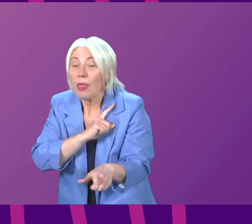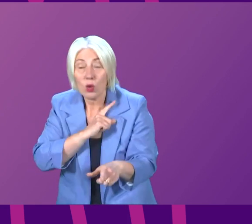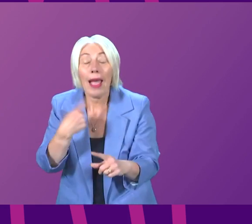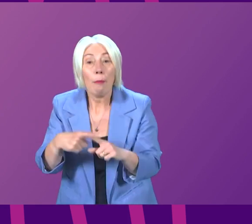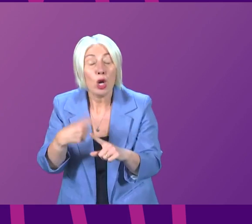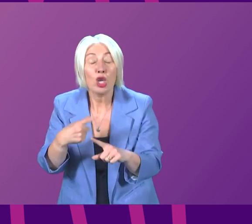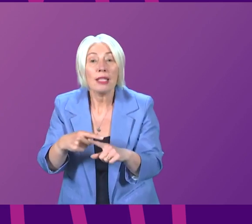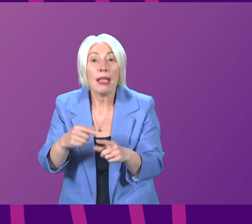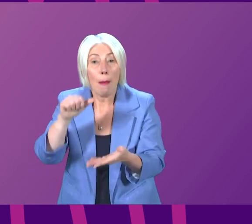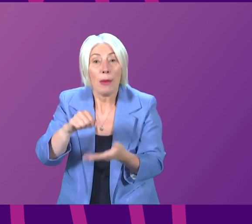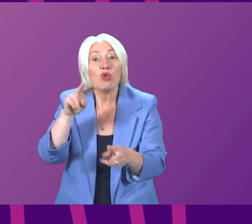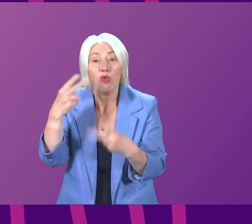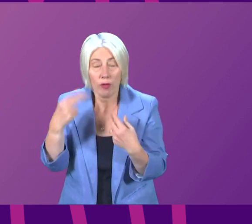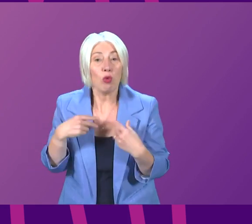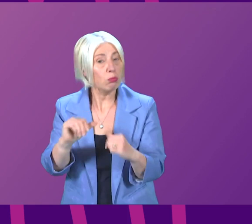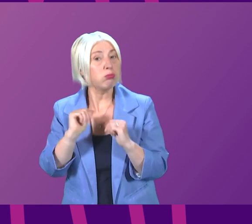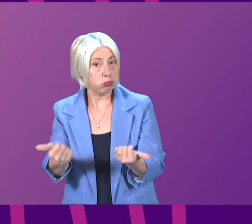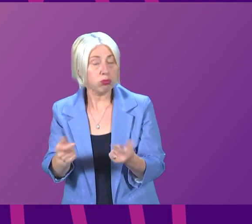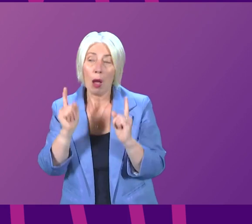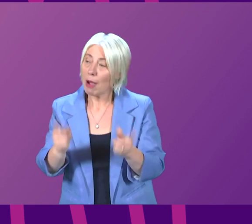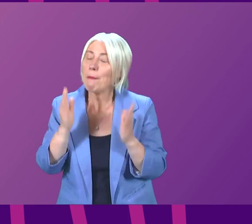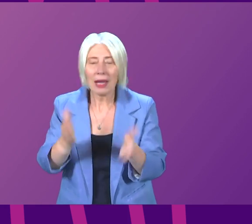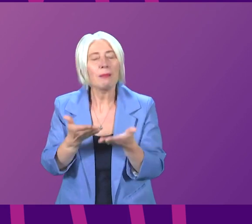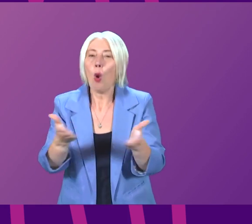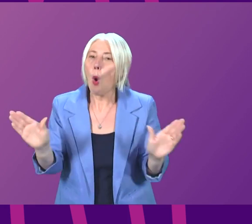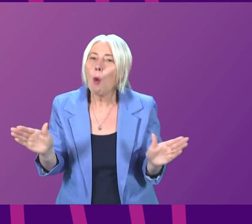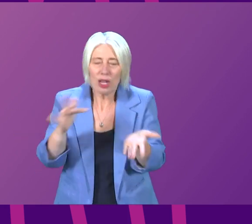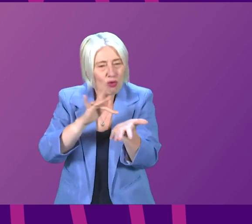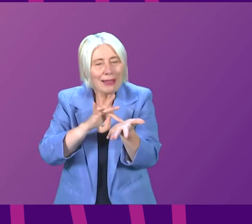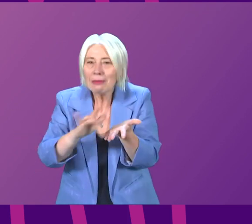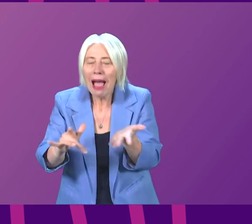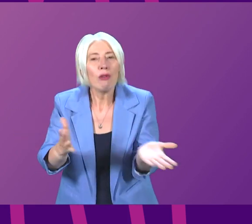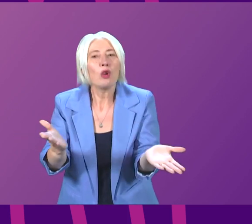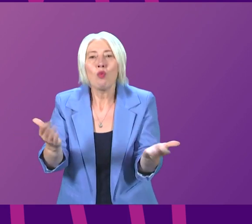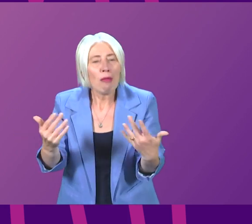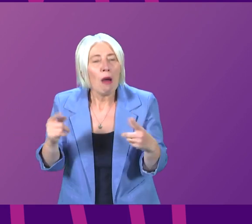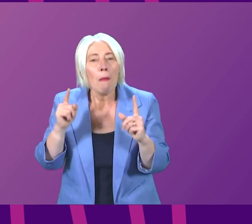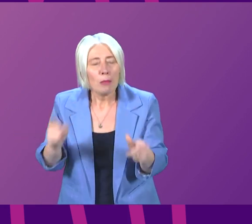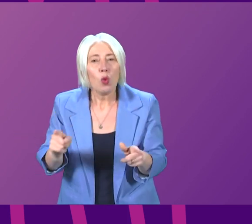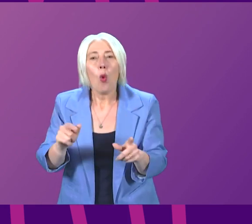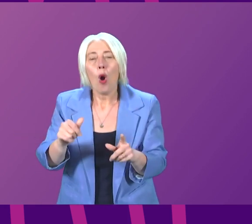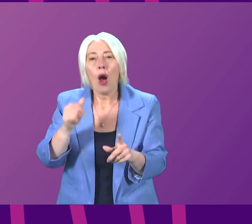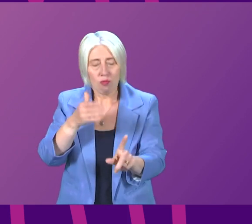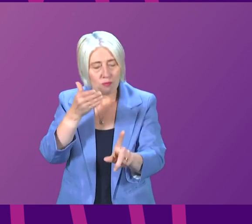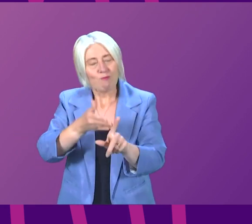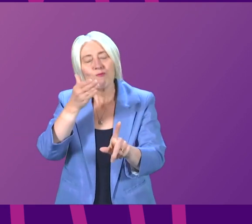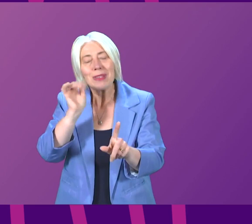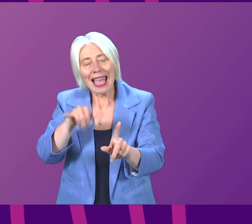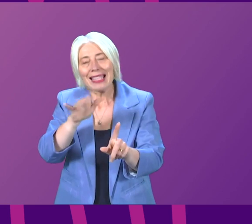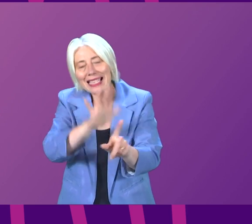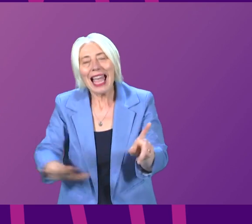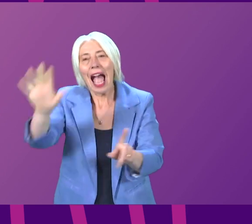budget review. But it has to be an open, genuine and transparent one. So in recognising the national emergency,